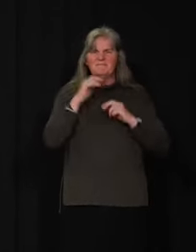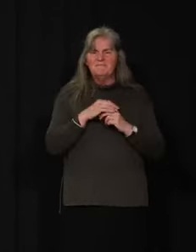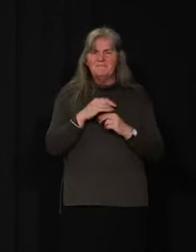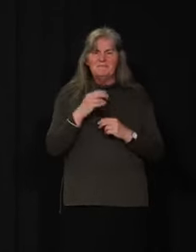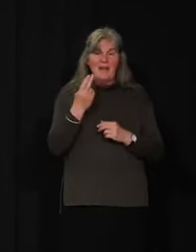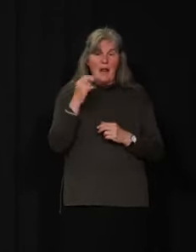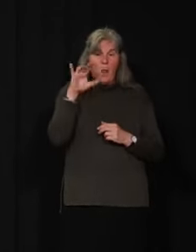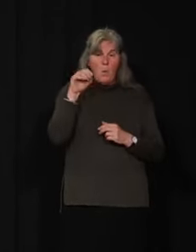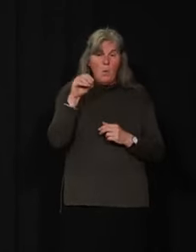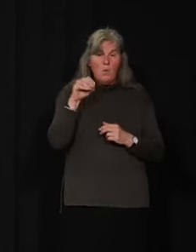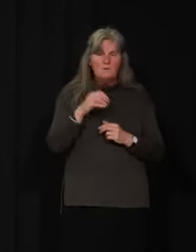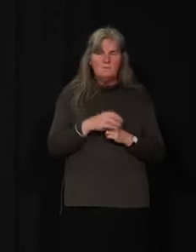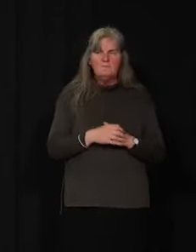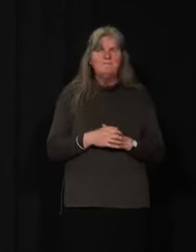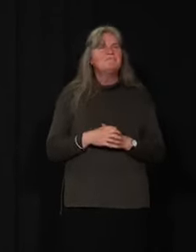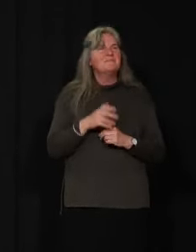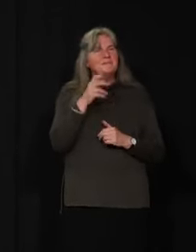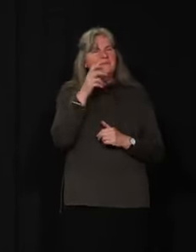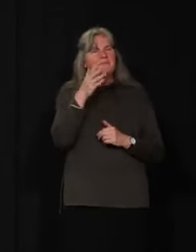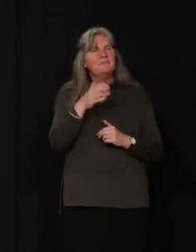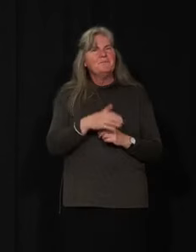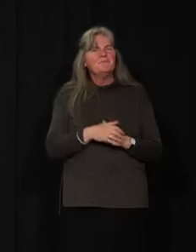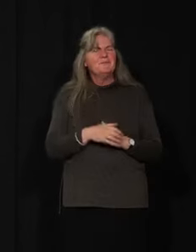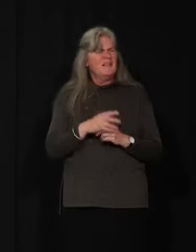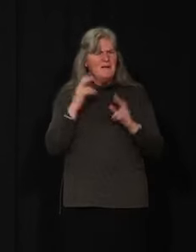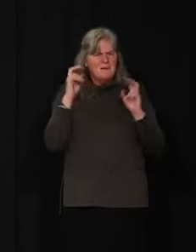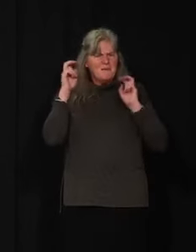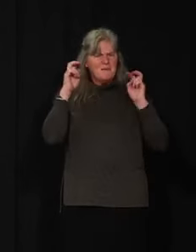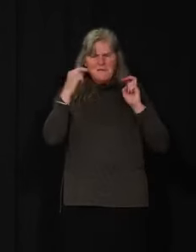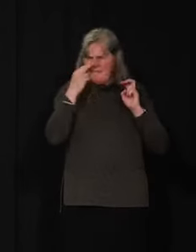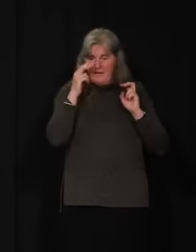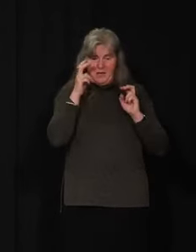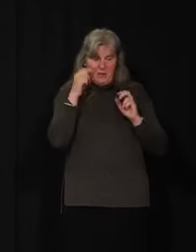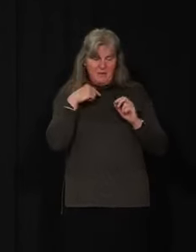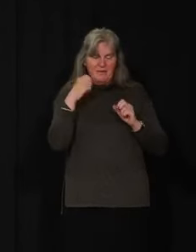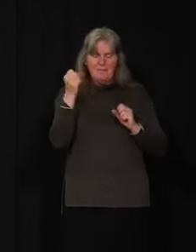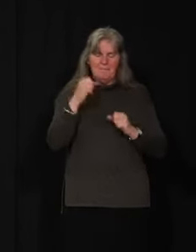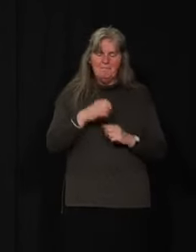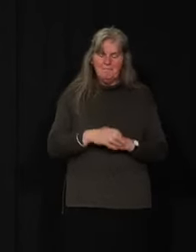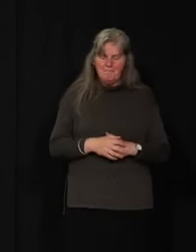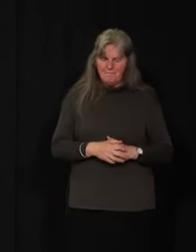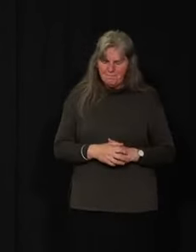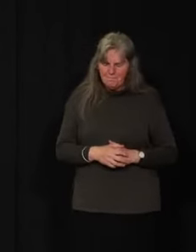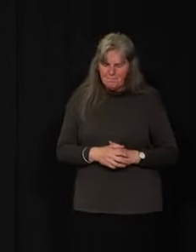Hello? Yeah, we can hear you. Please go ahead. little fuzzy again. Can hear me? We can.